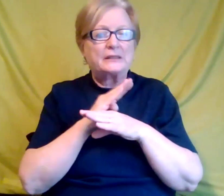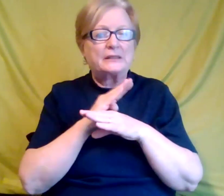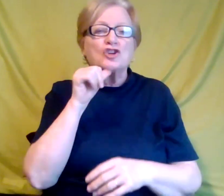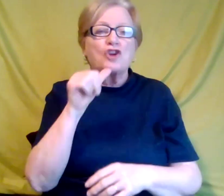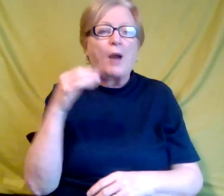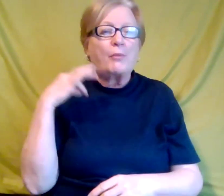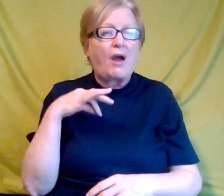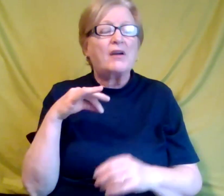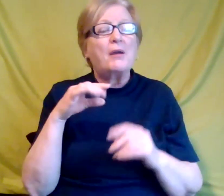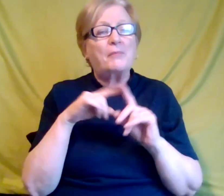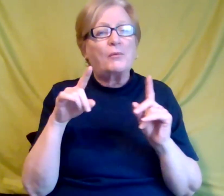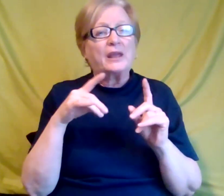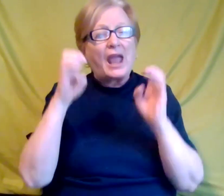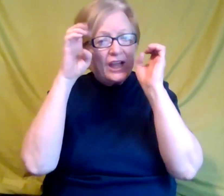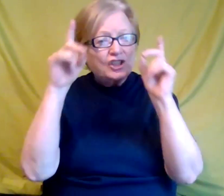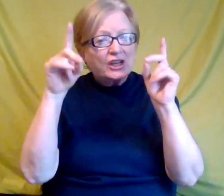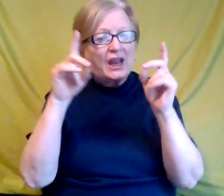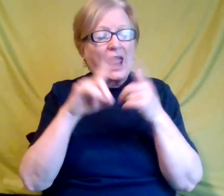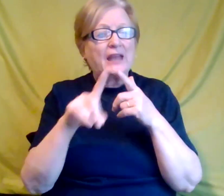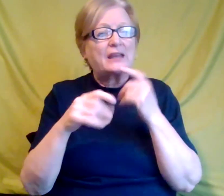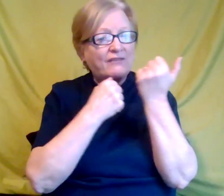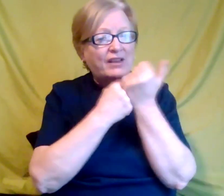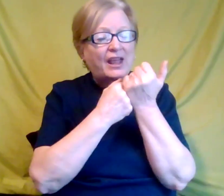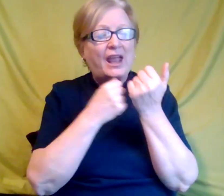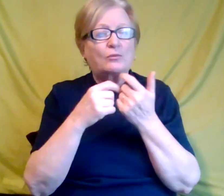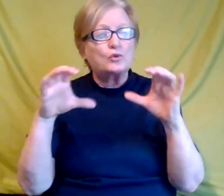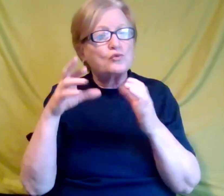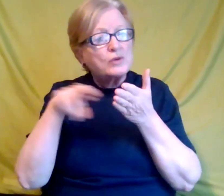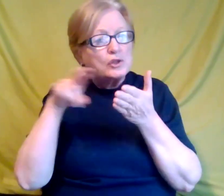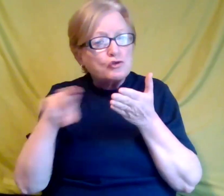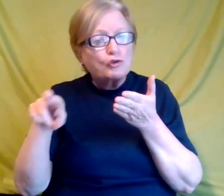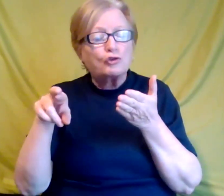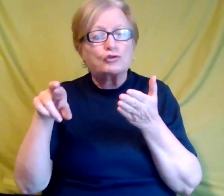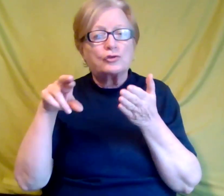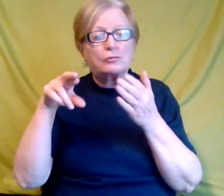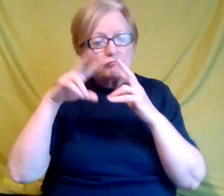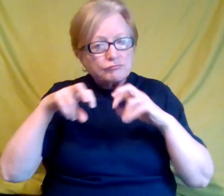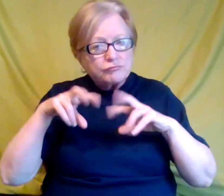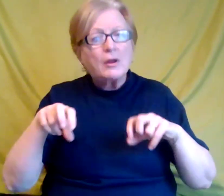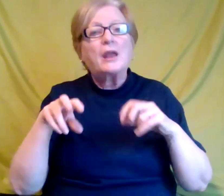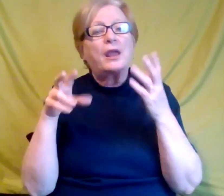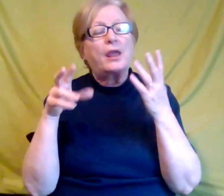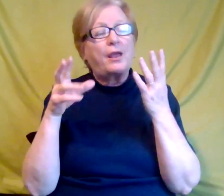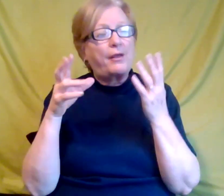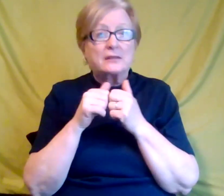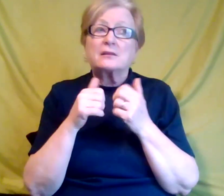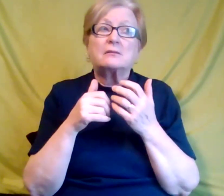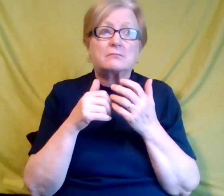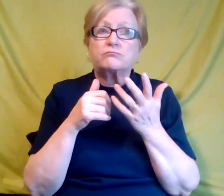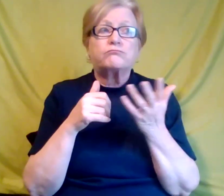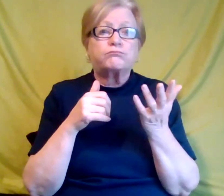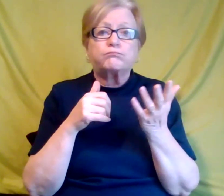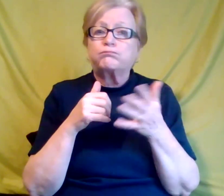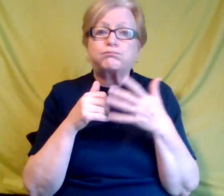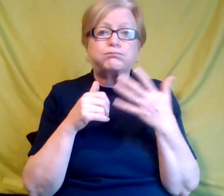we educate, advocate, and we do research, um, that, that can be a whole nother, um, you know,